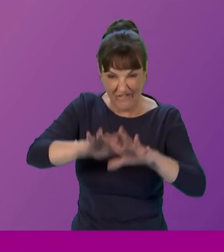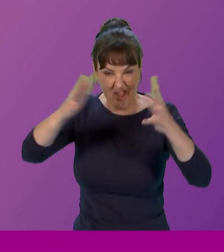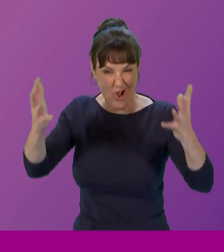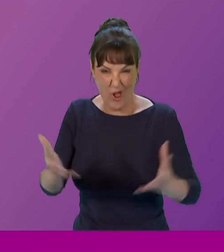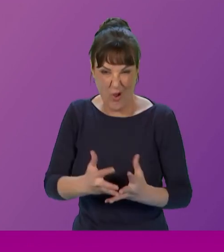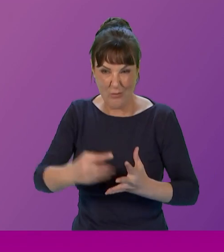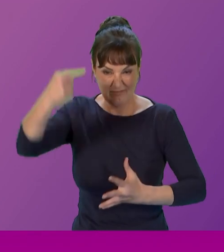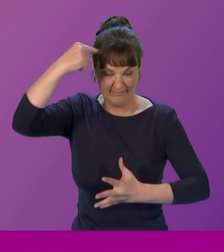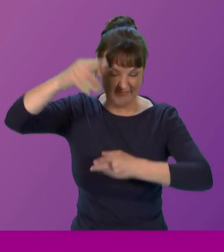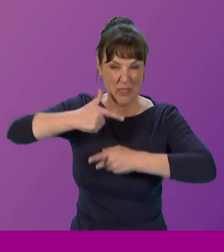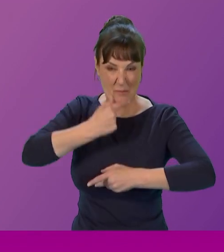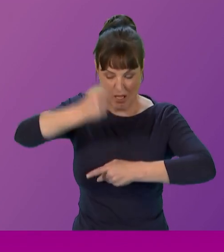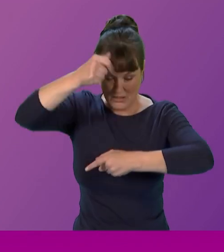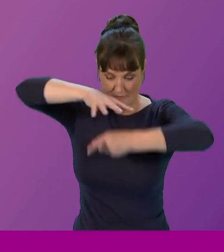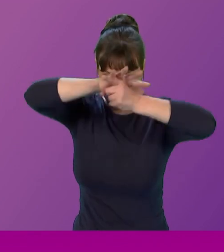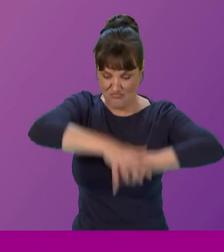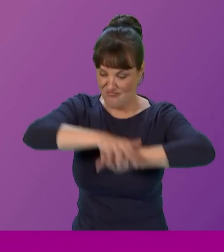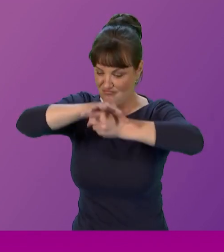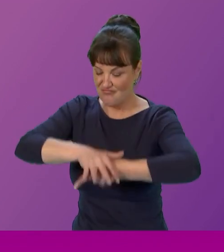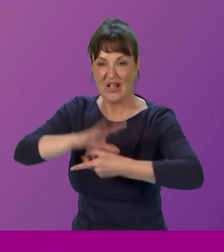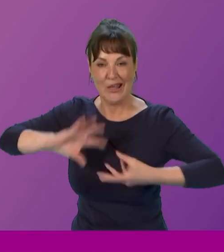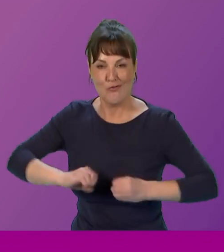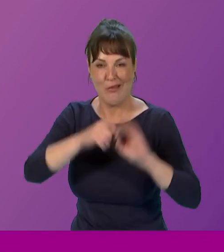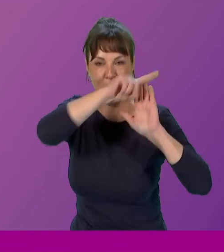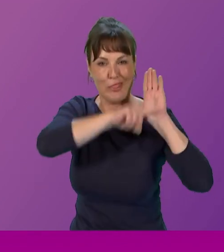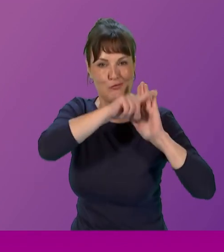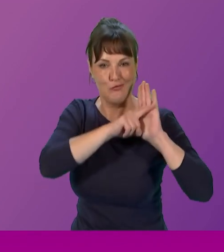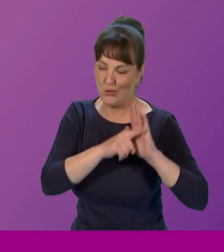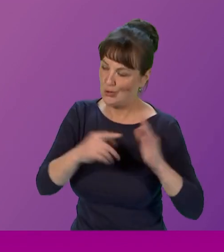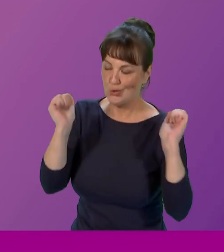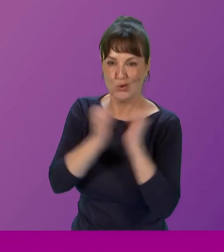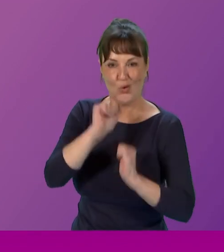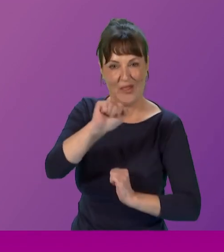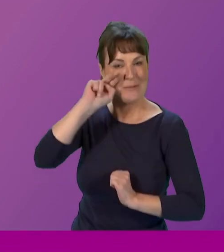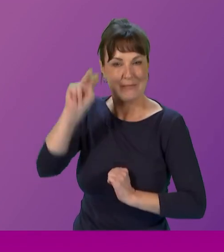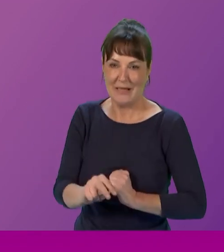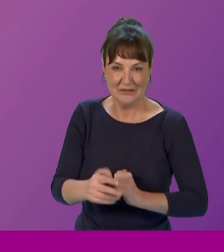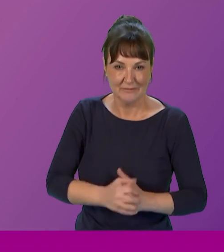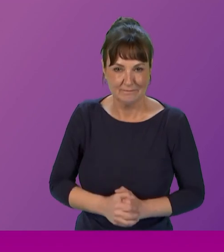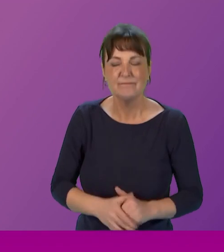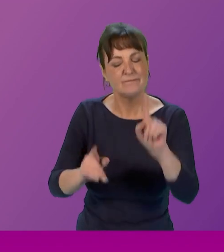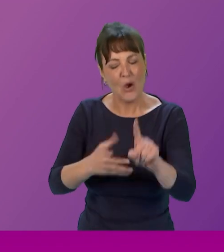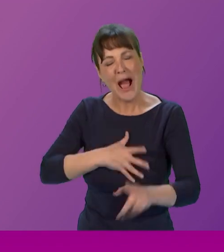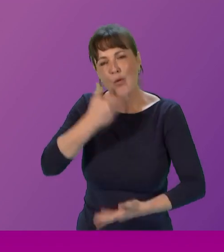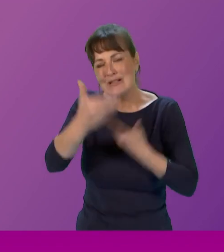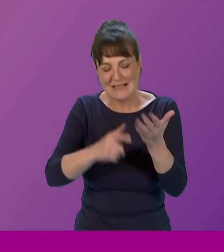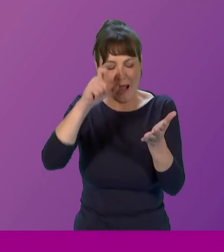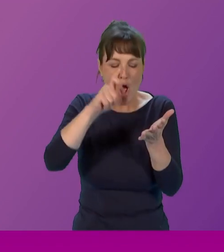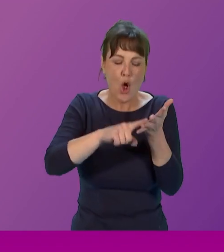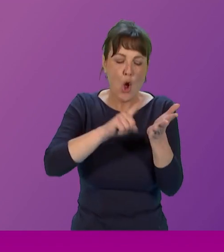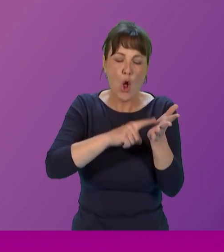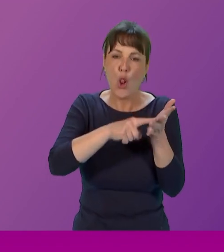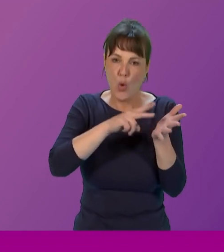of coloniality let me take a moment to explain what i understand by coloniality colonialism